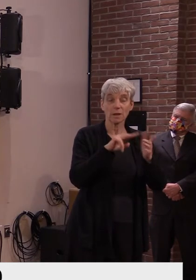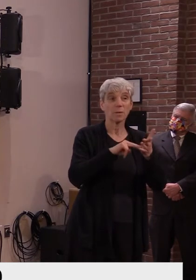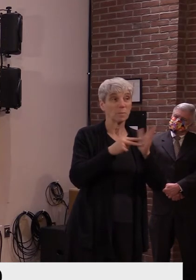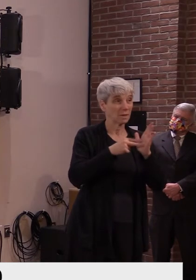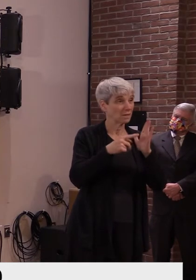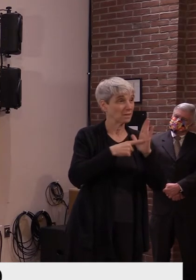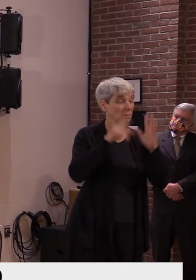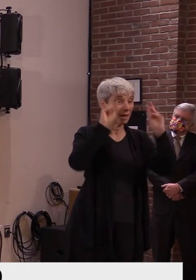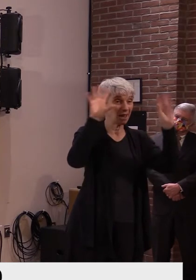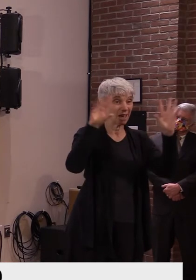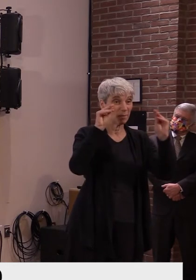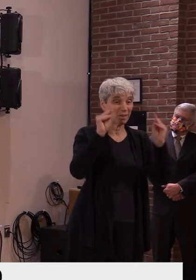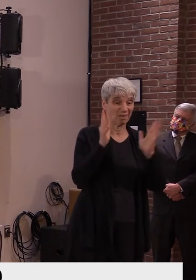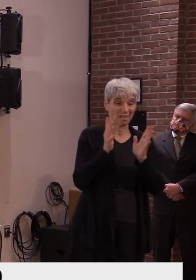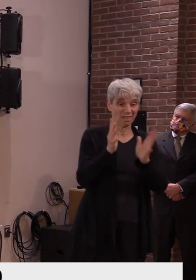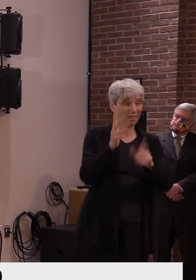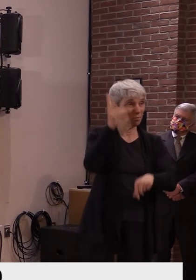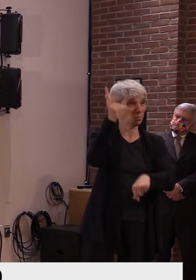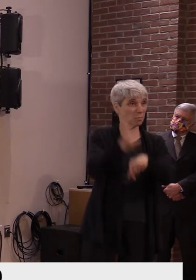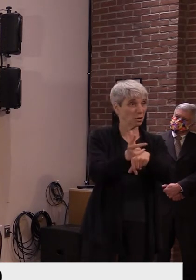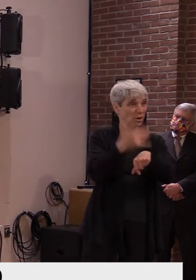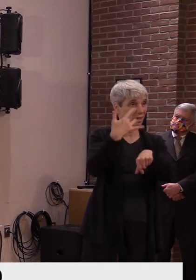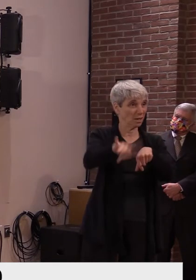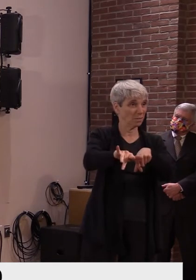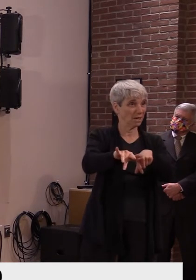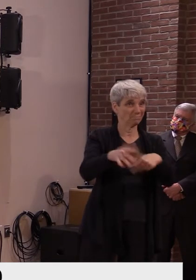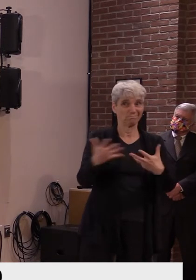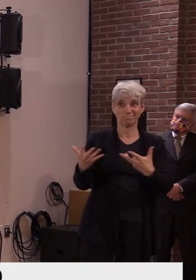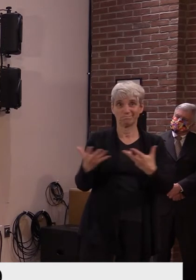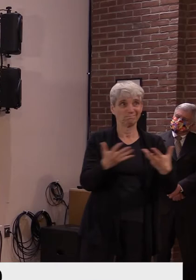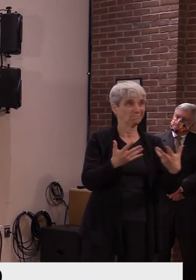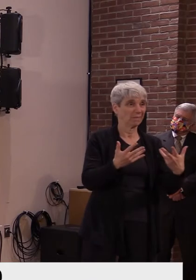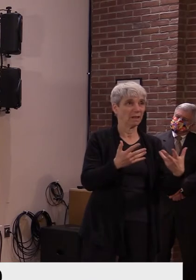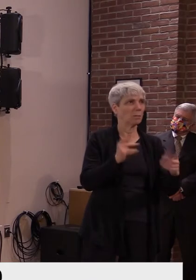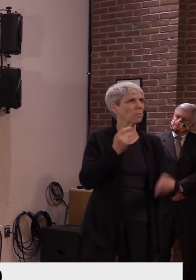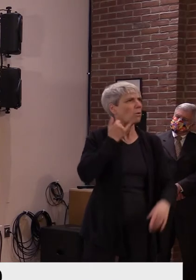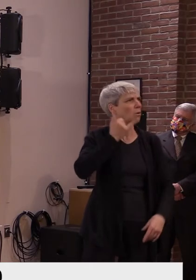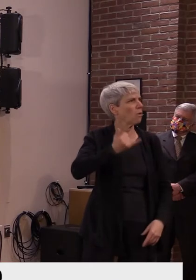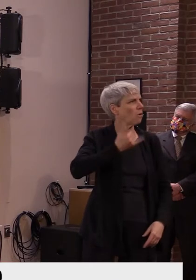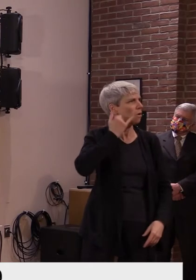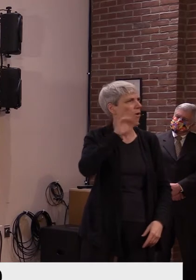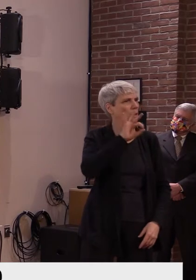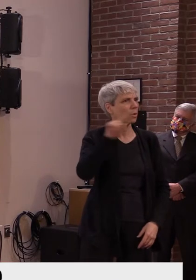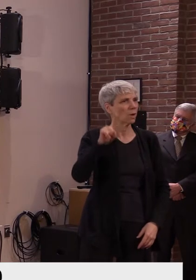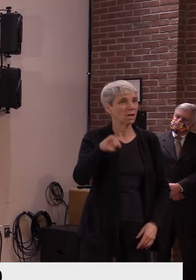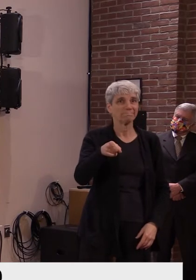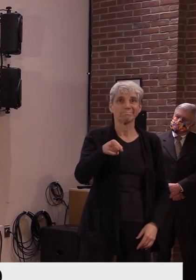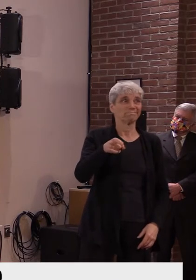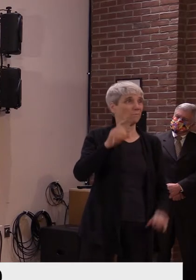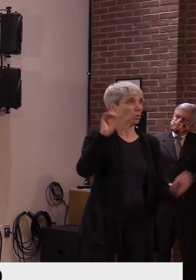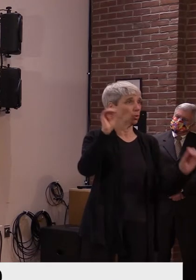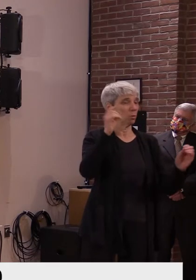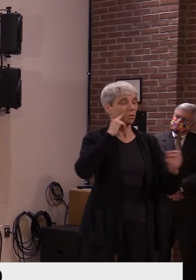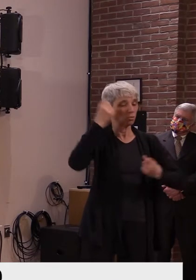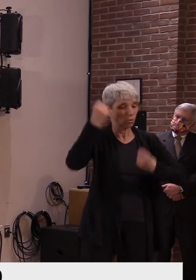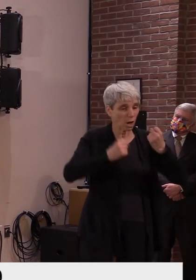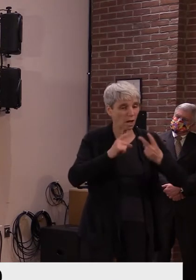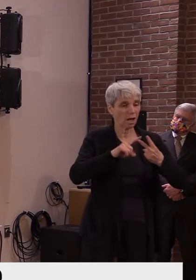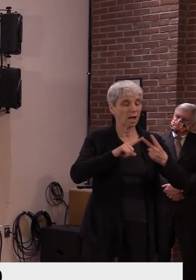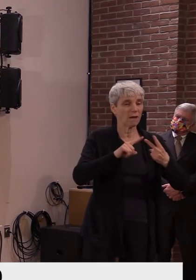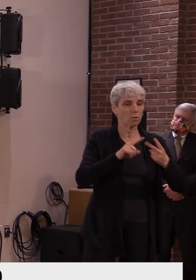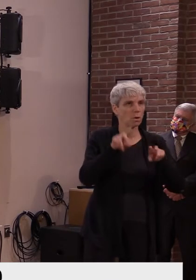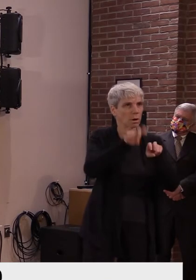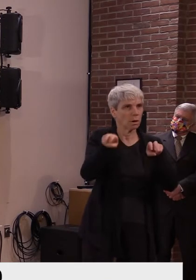ambulances at the station, uh, while people are calling for 911 and, and having to have ambulances respond